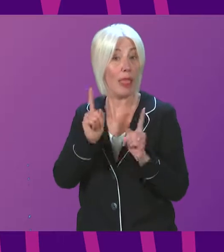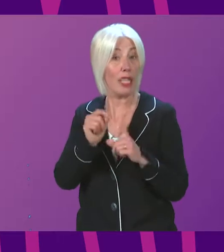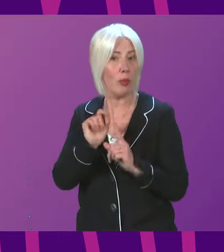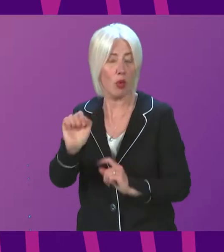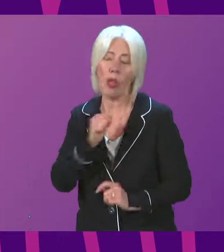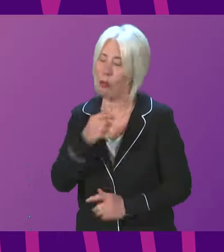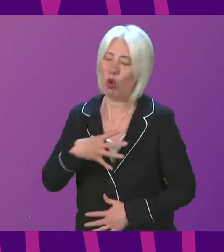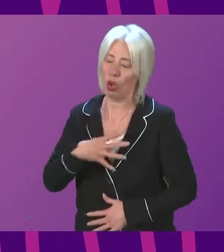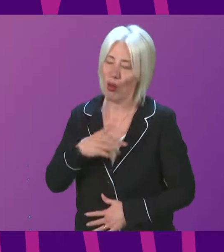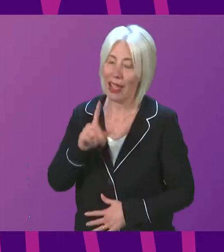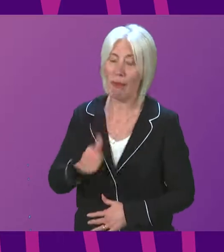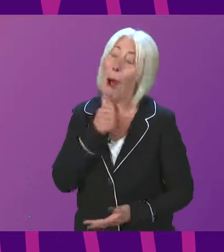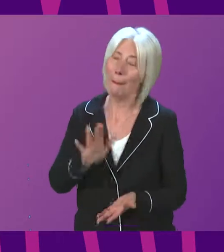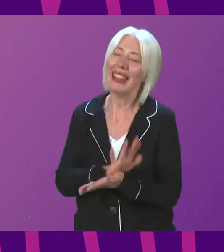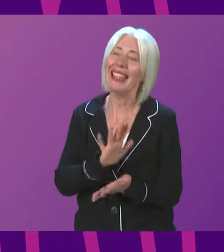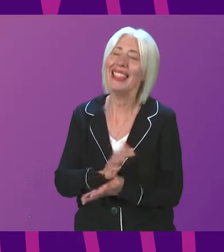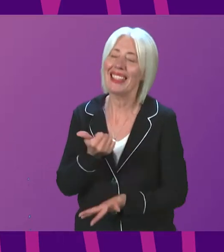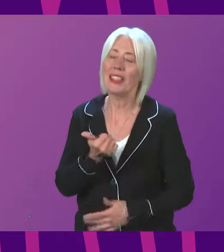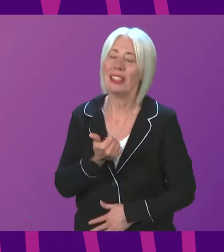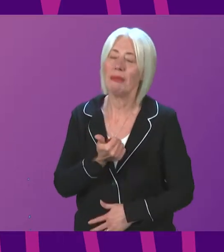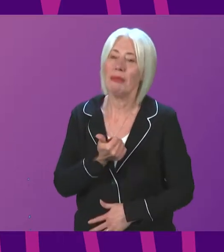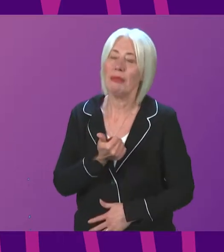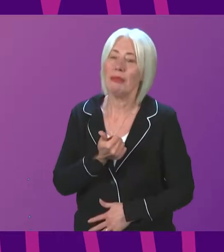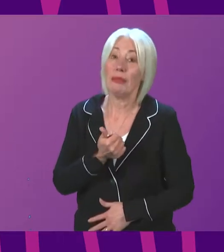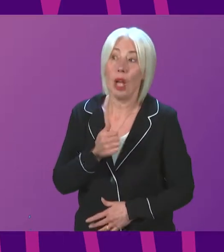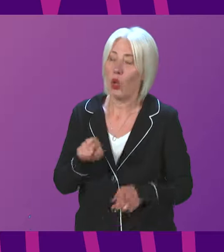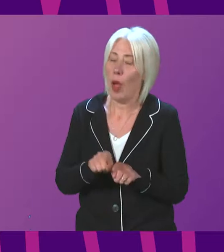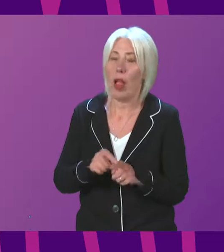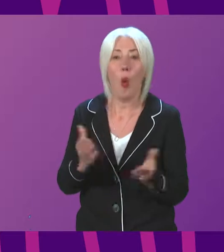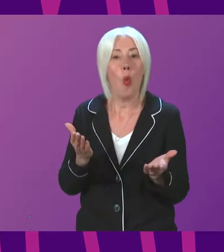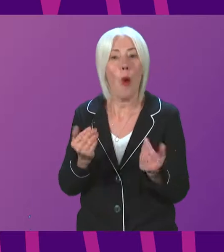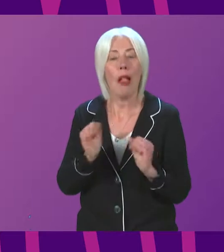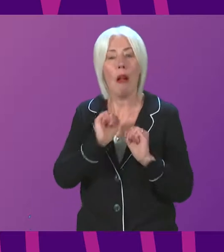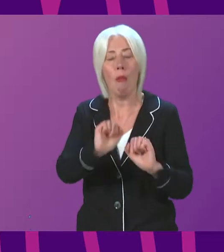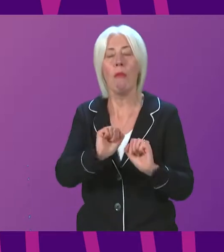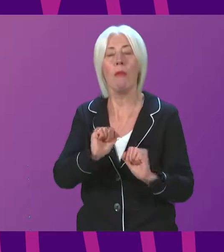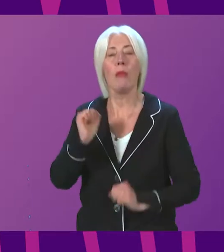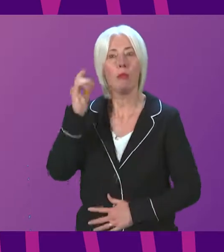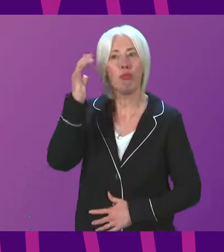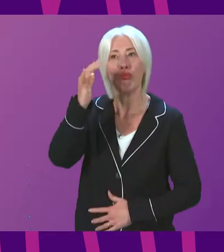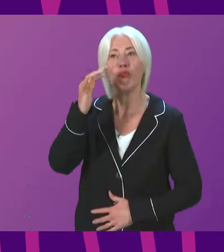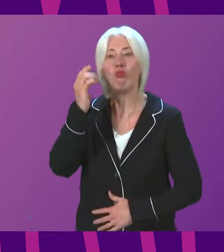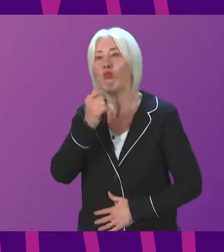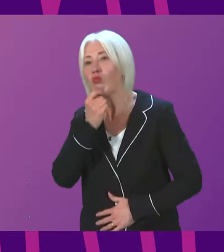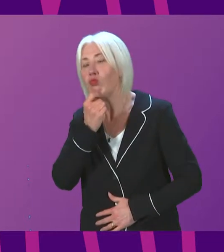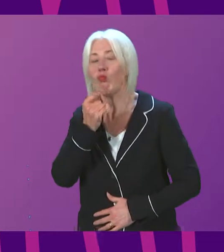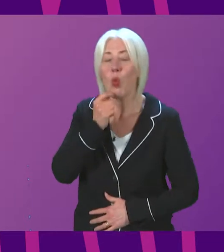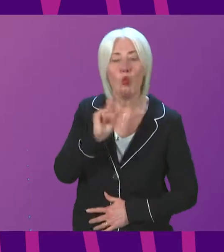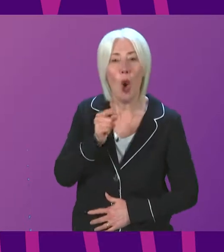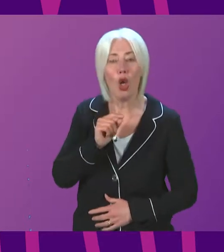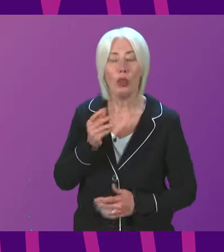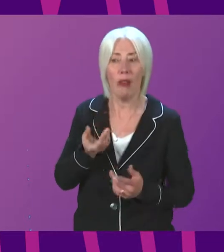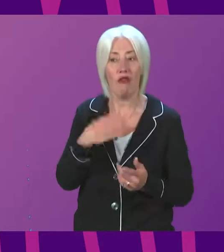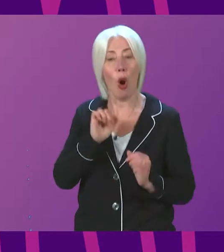hear that, but I am very pleased to hear it. I also very much welcome her reflection that what she took from that conversation